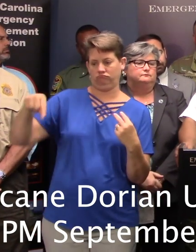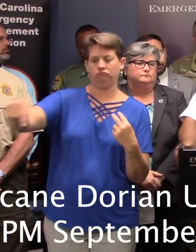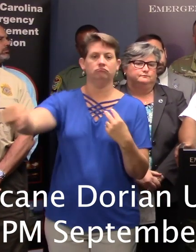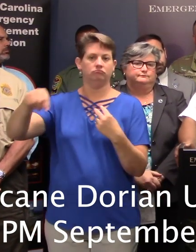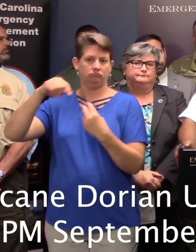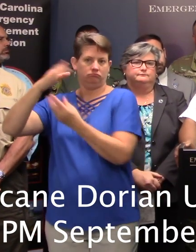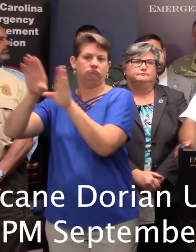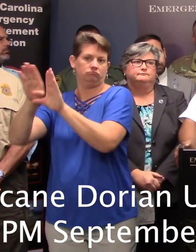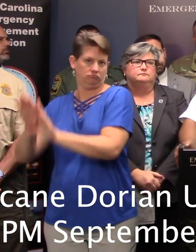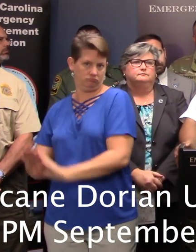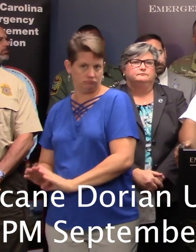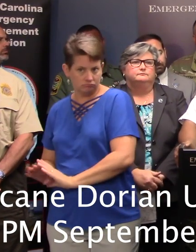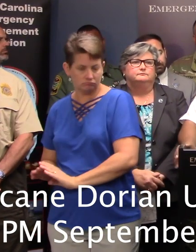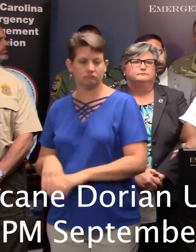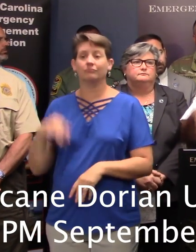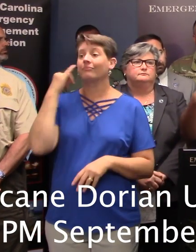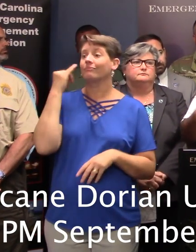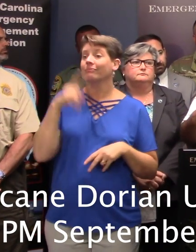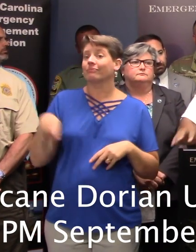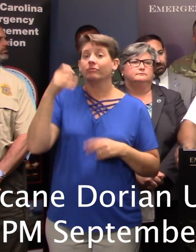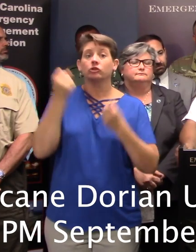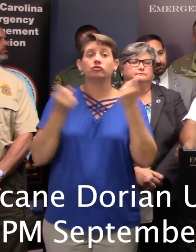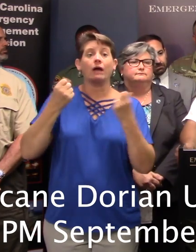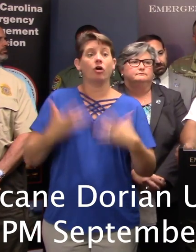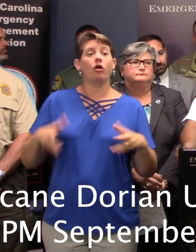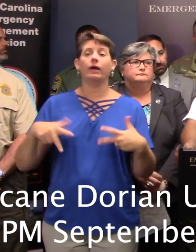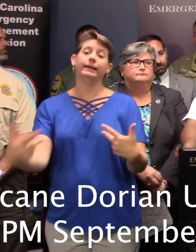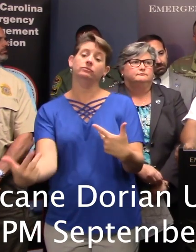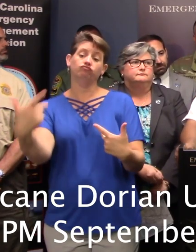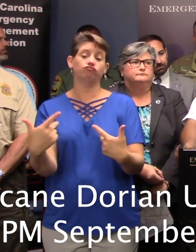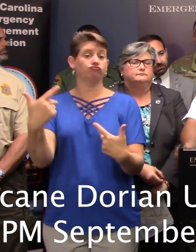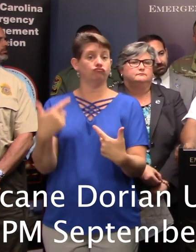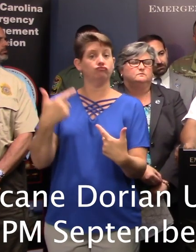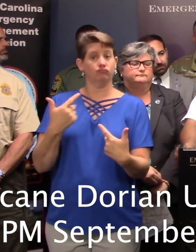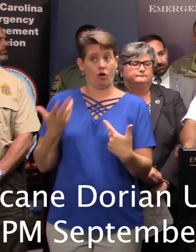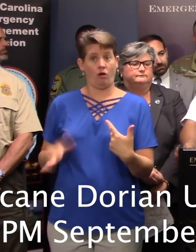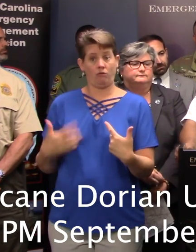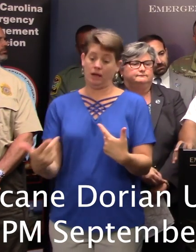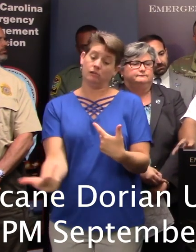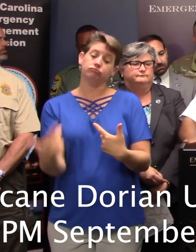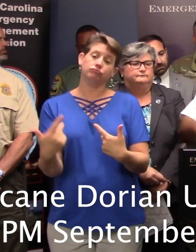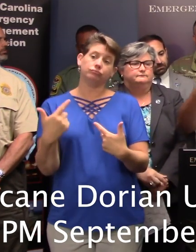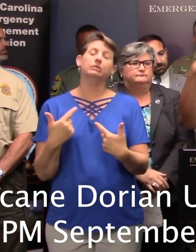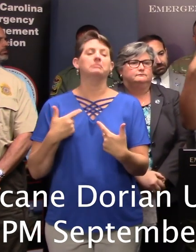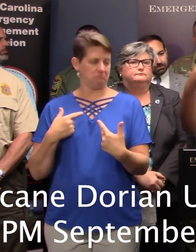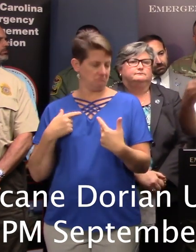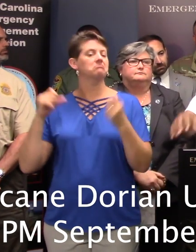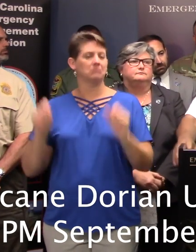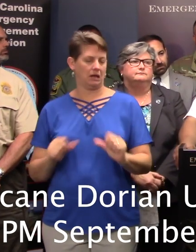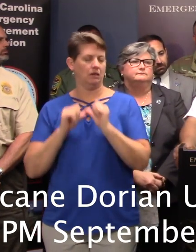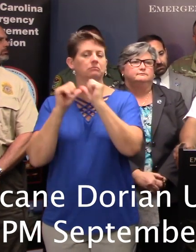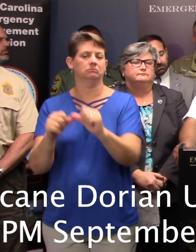closed. So if motors were already on the reverse side of I-26 from the Charleston area, they can continue to